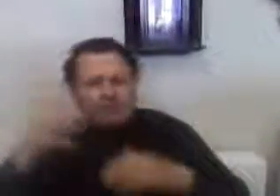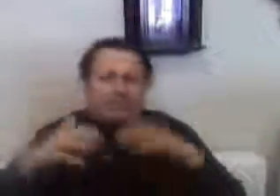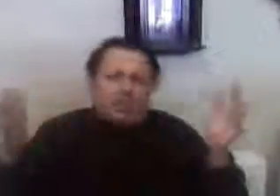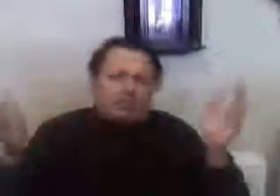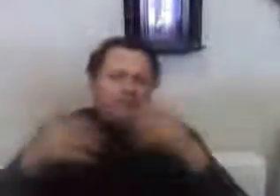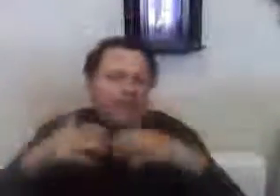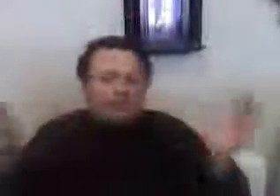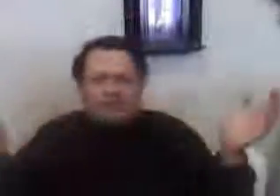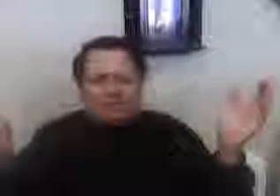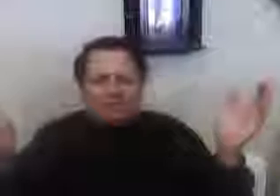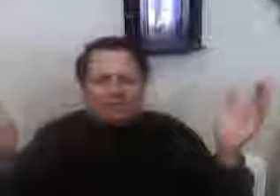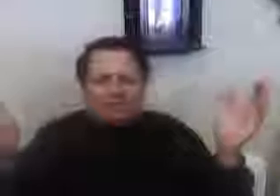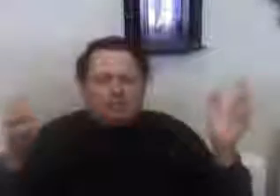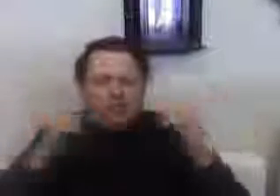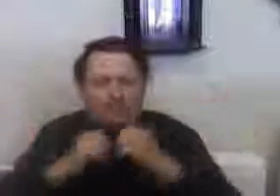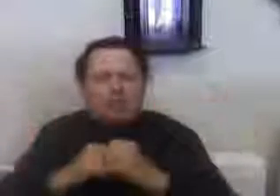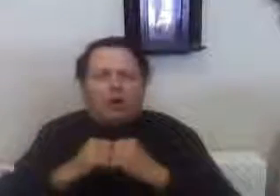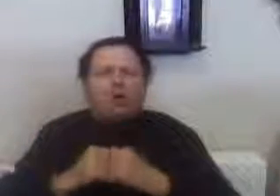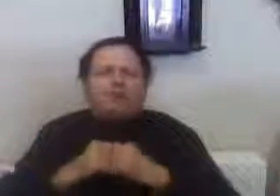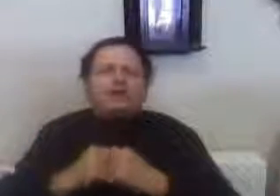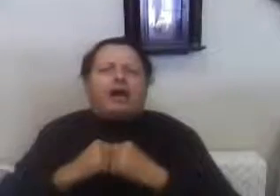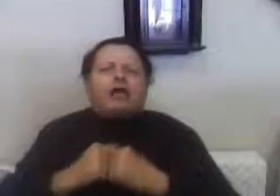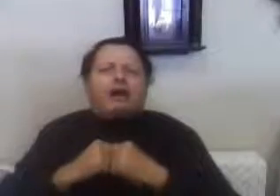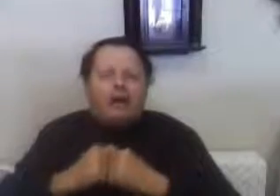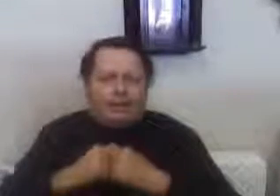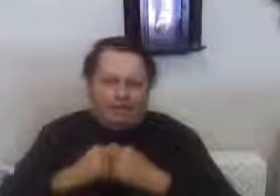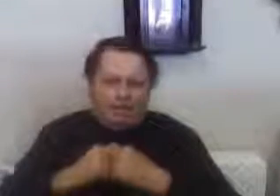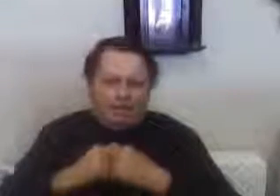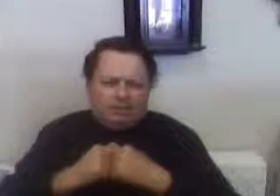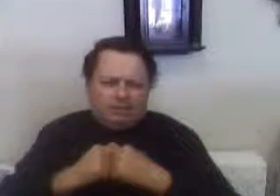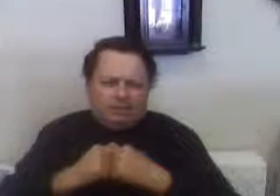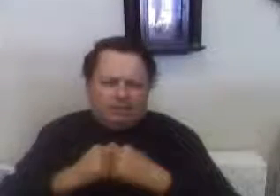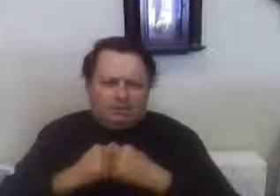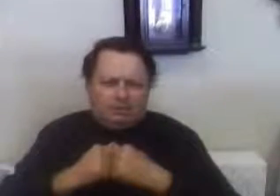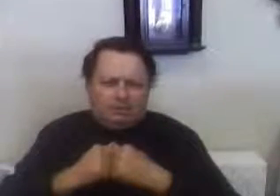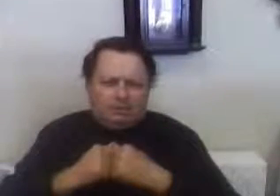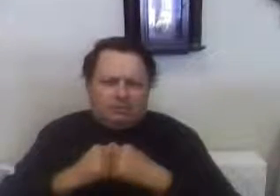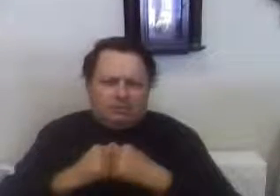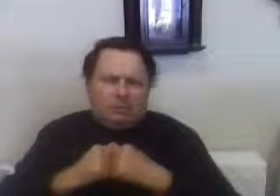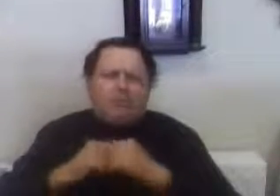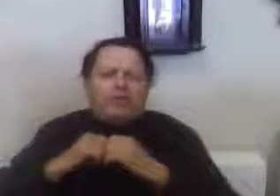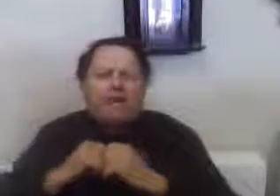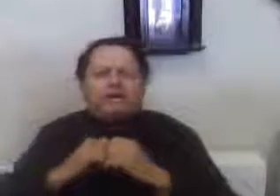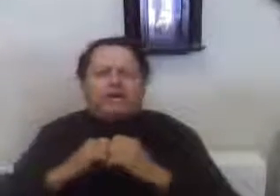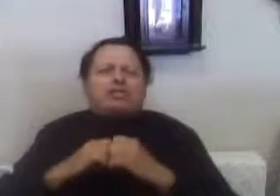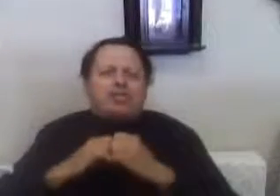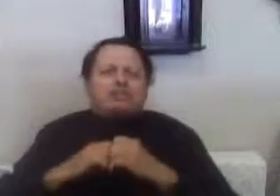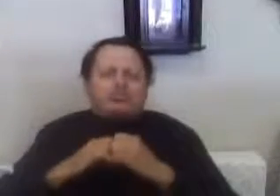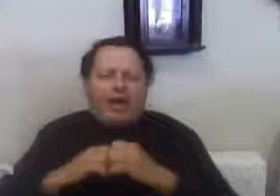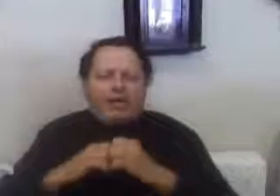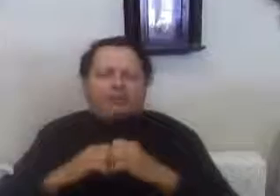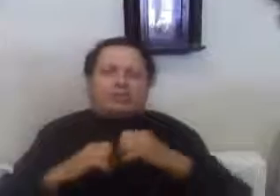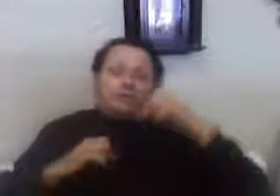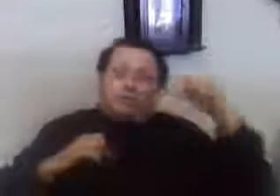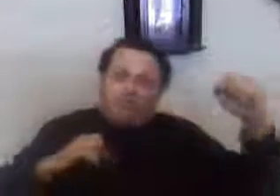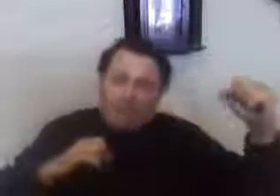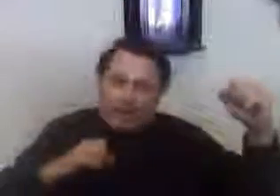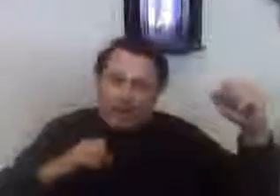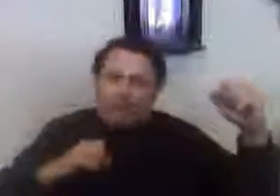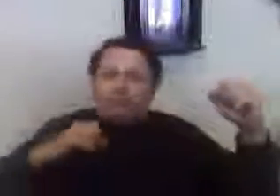on checks and balances. And so is our economy. And without that checks and balances between capitalism